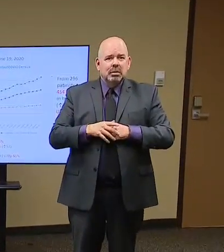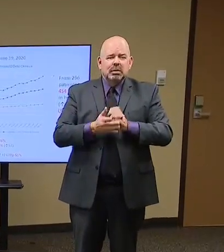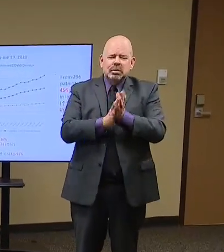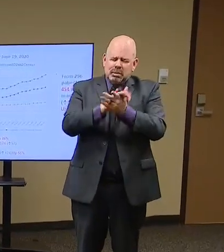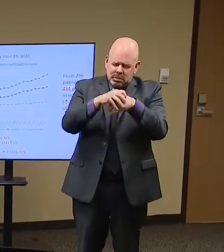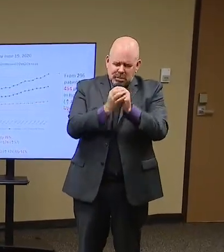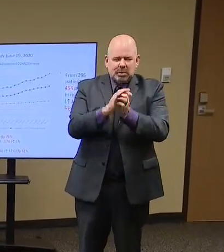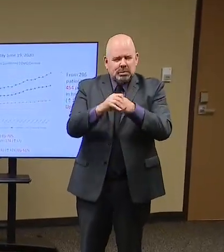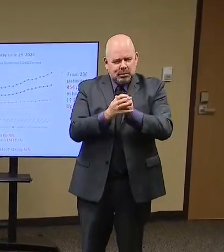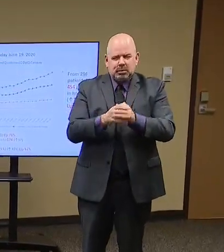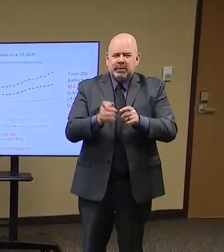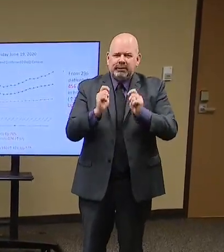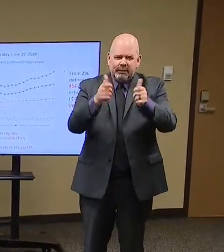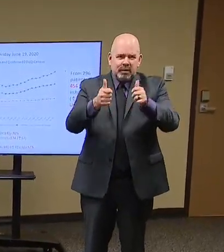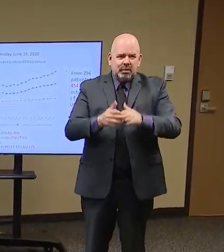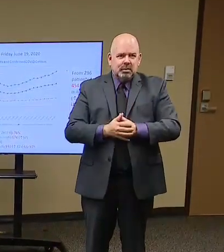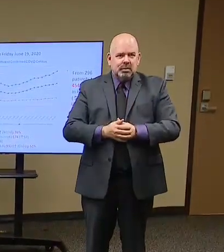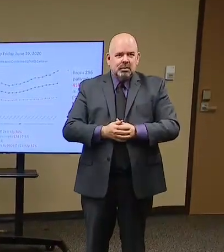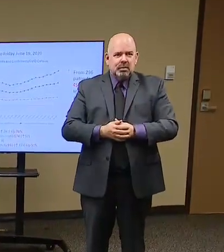unnecessary trips.